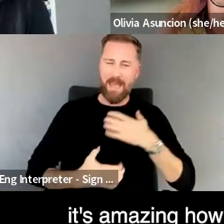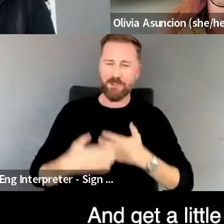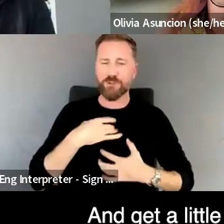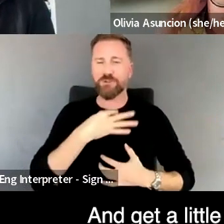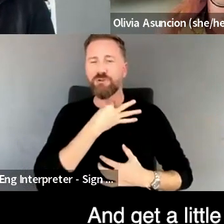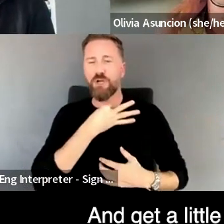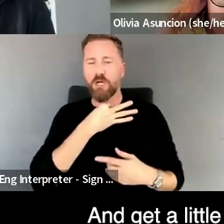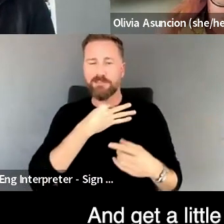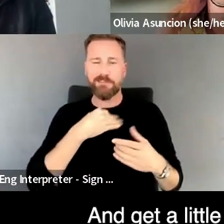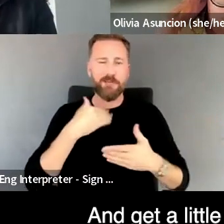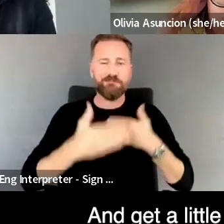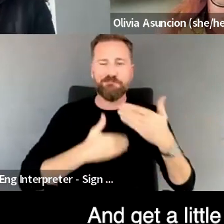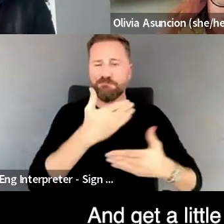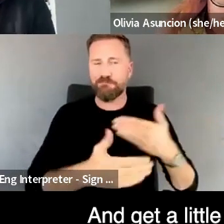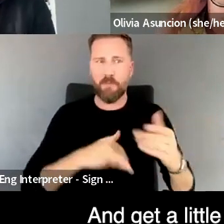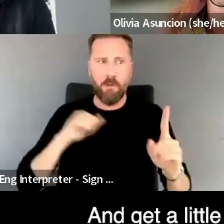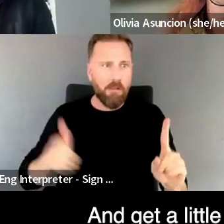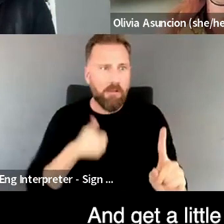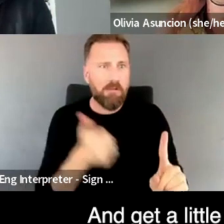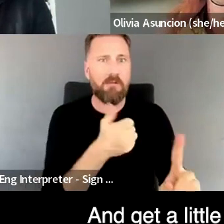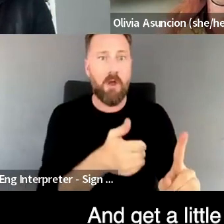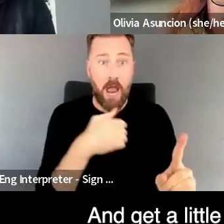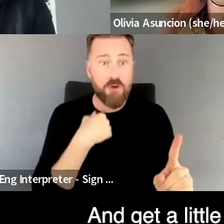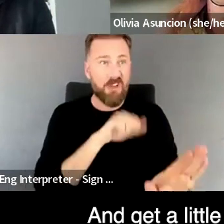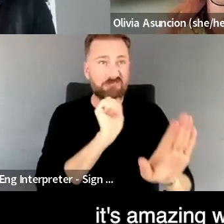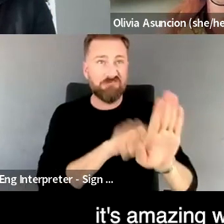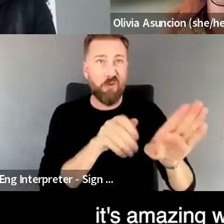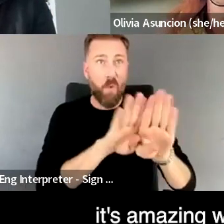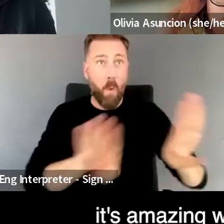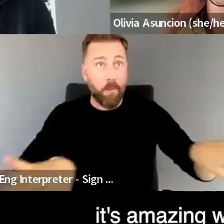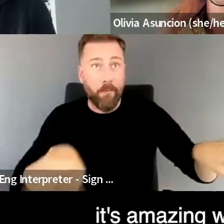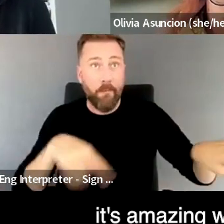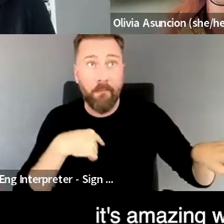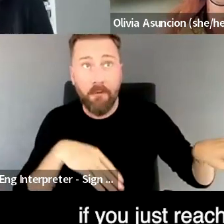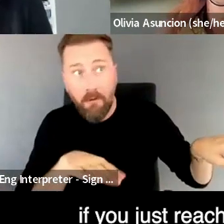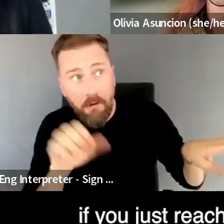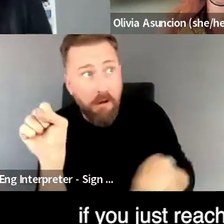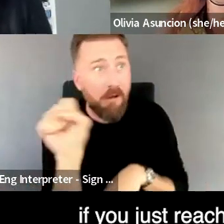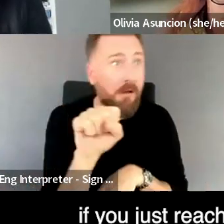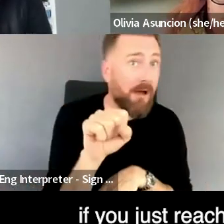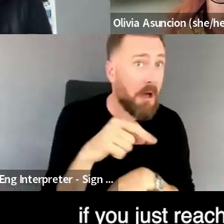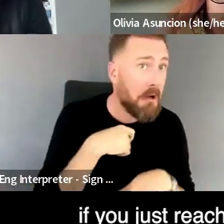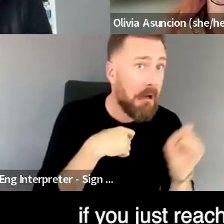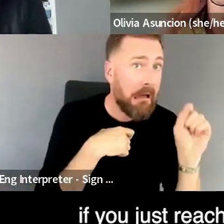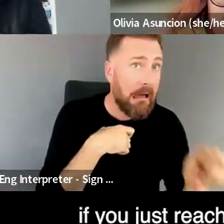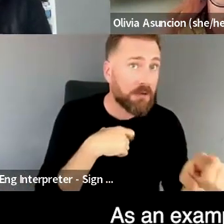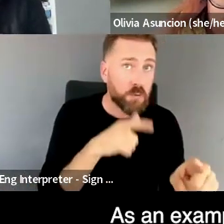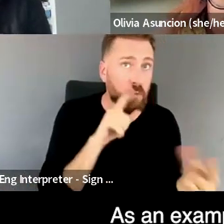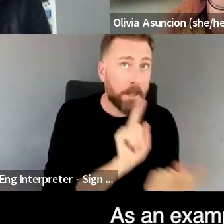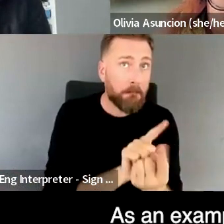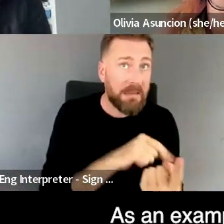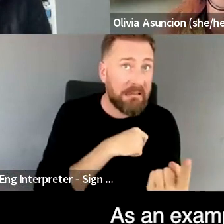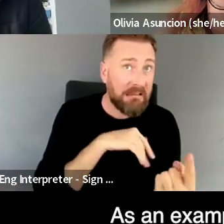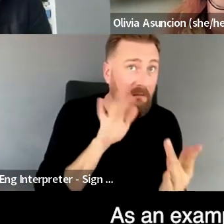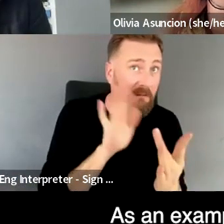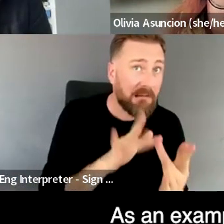how many doors open up and get a little bit, um, just ask people. It's amazing who you could meet. If you just reach out and ask